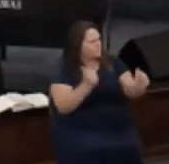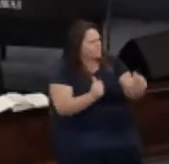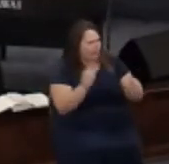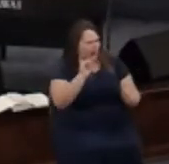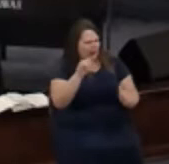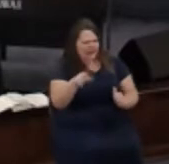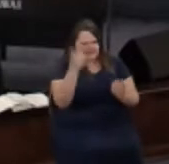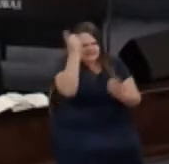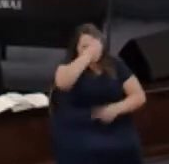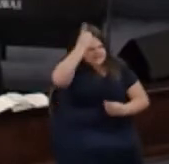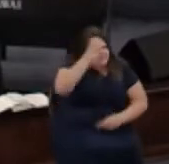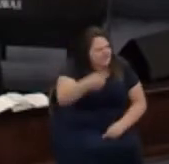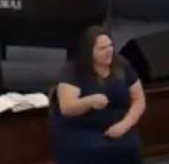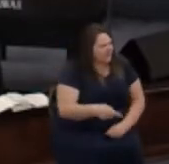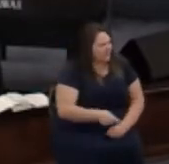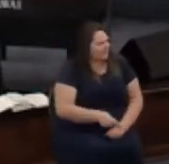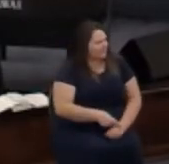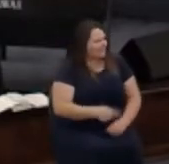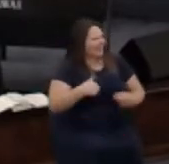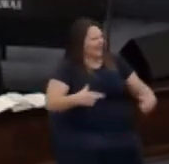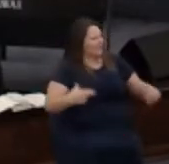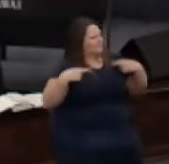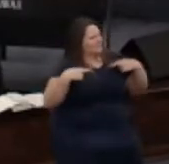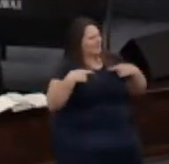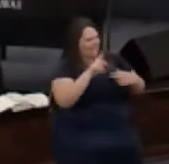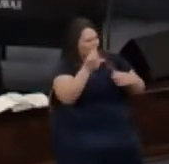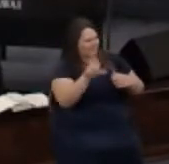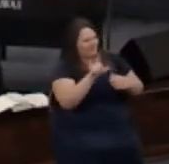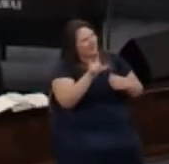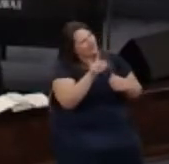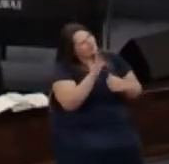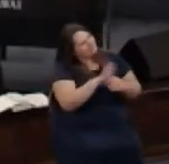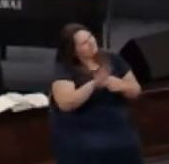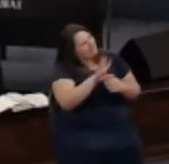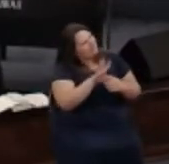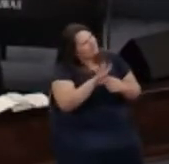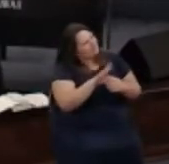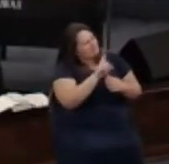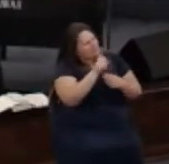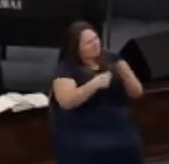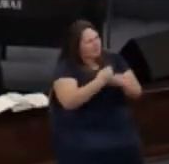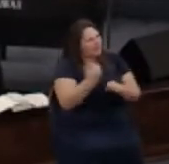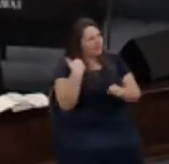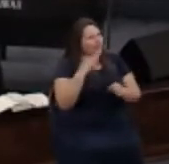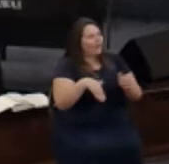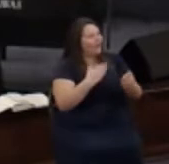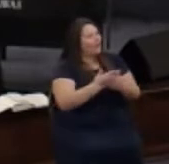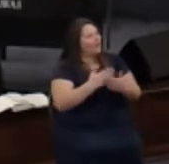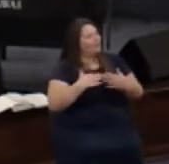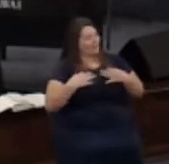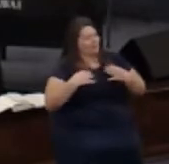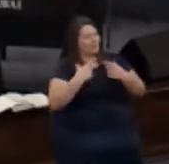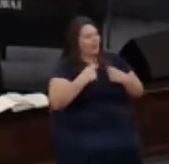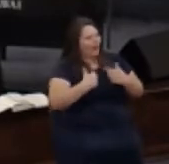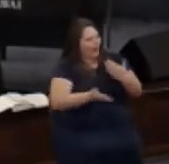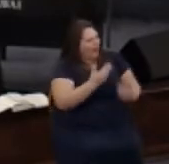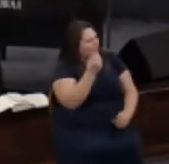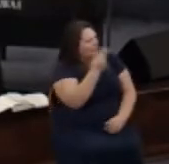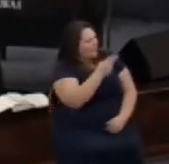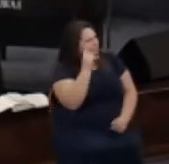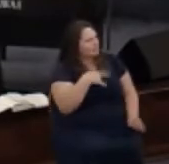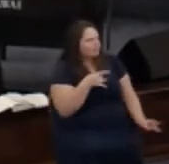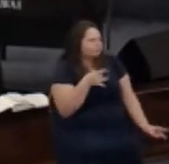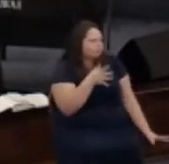I retired from the library a little over a year ago and I almost threw all my shirts with collars away because I hated them but